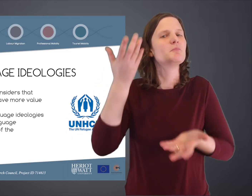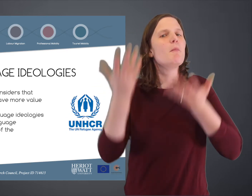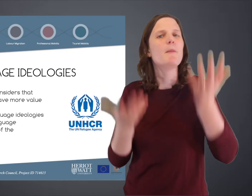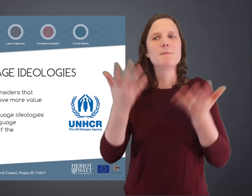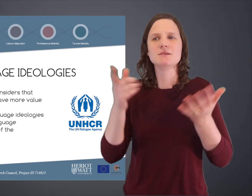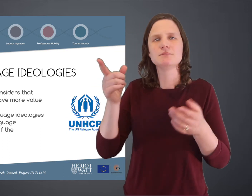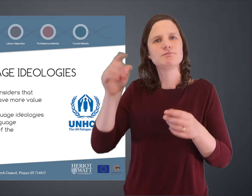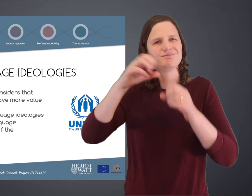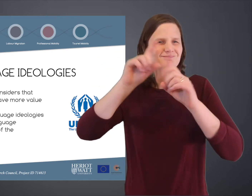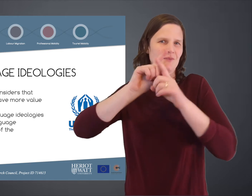sign languages.